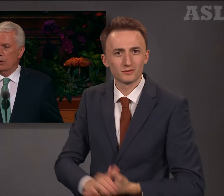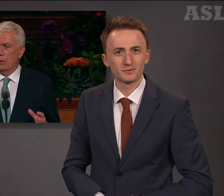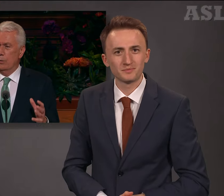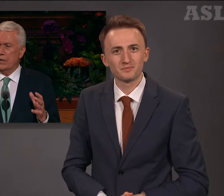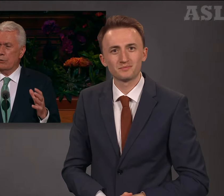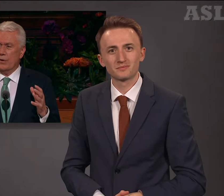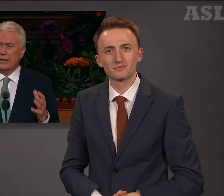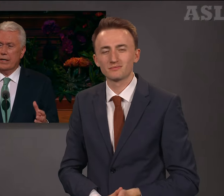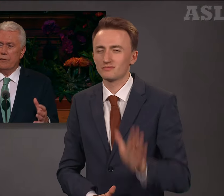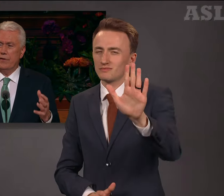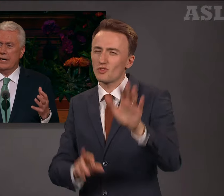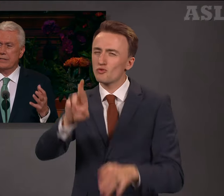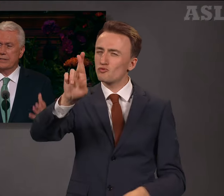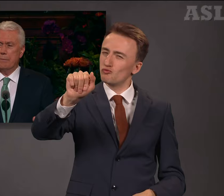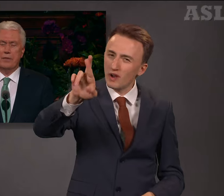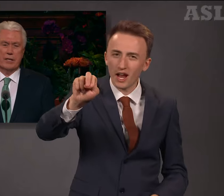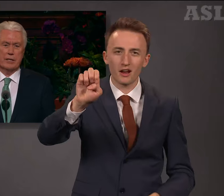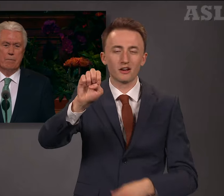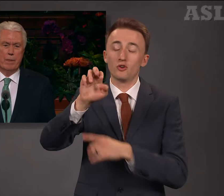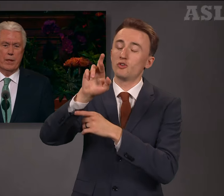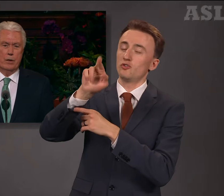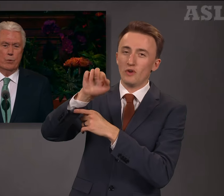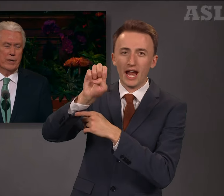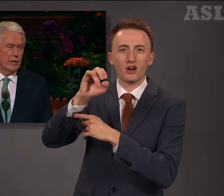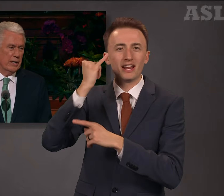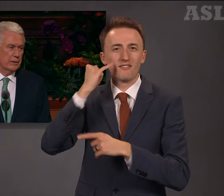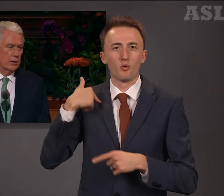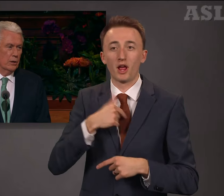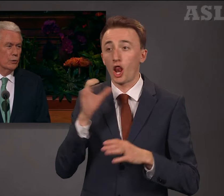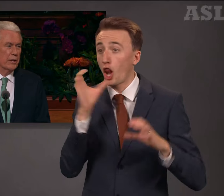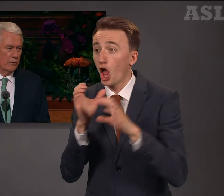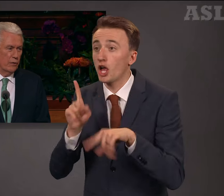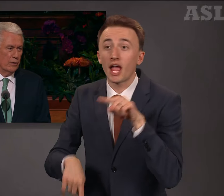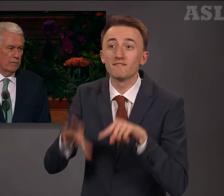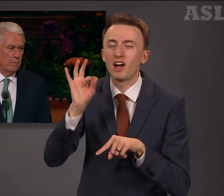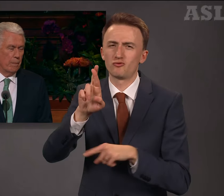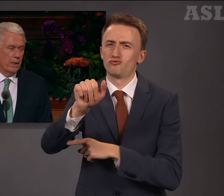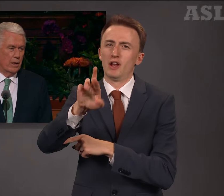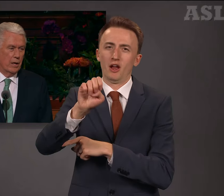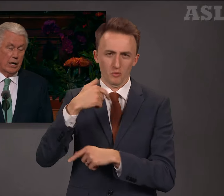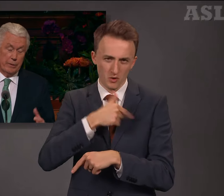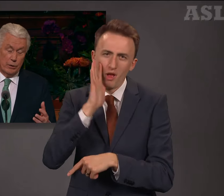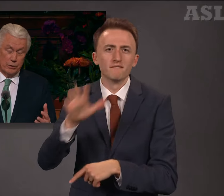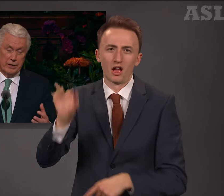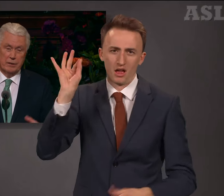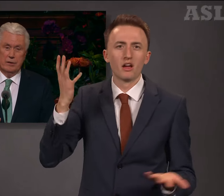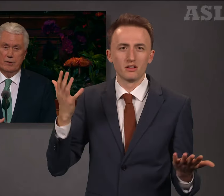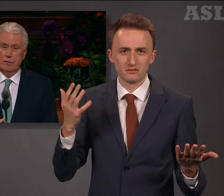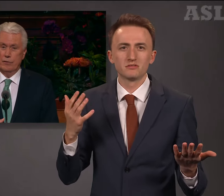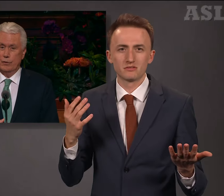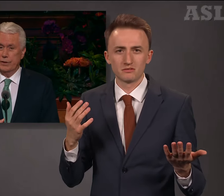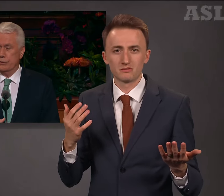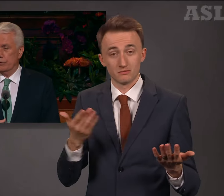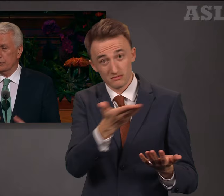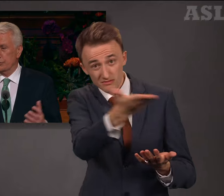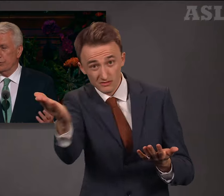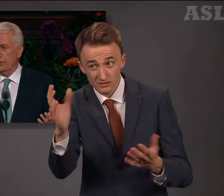We rarely find something we are not looking for. Are we looking for eternal joy?